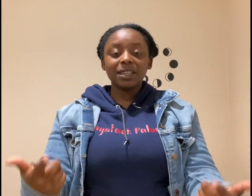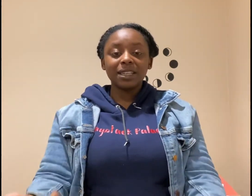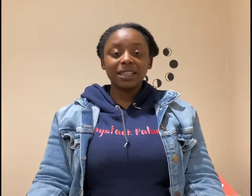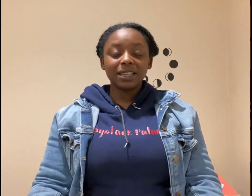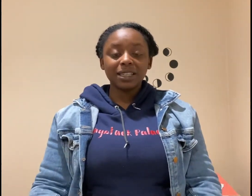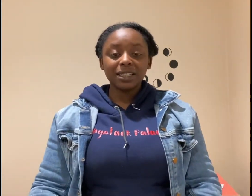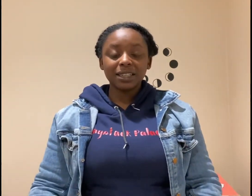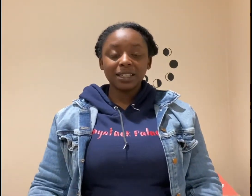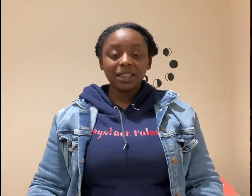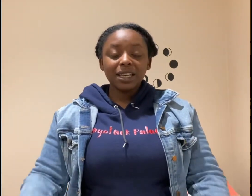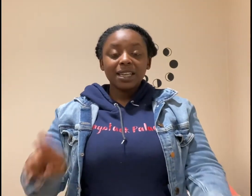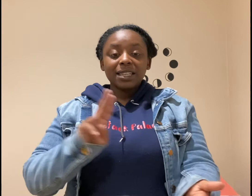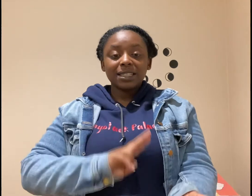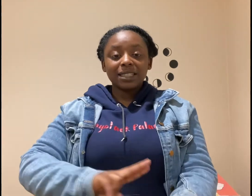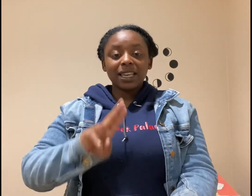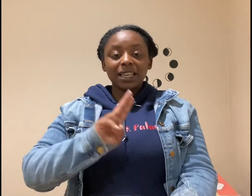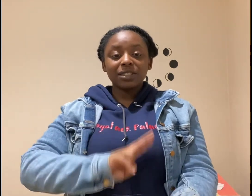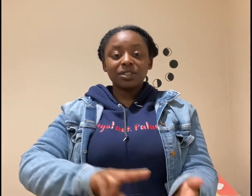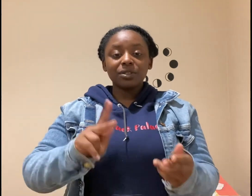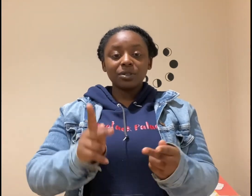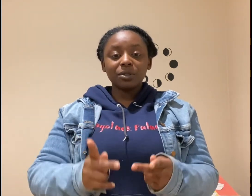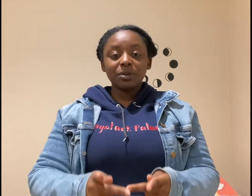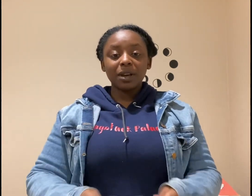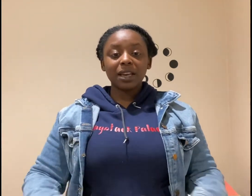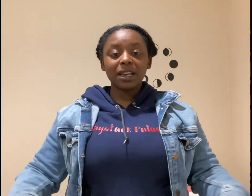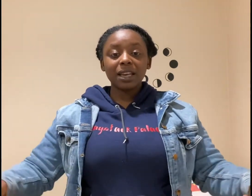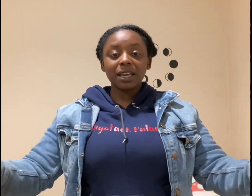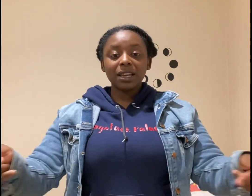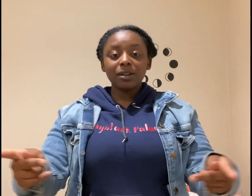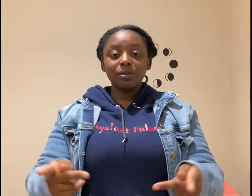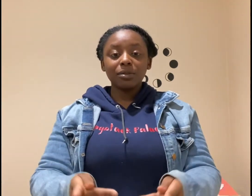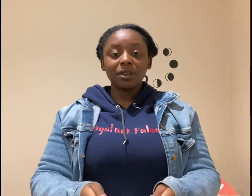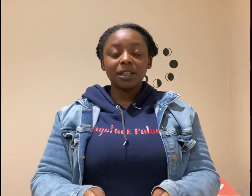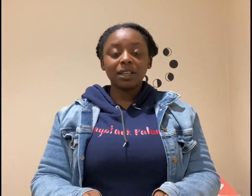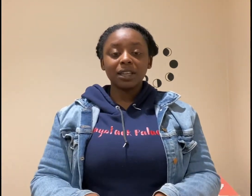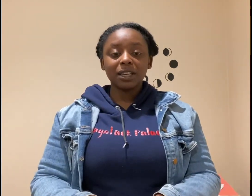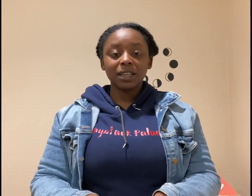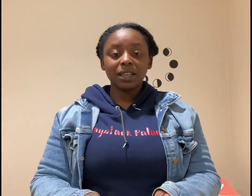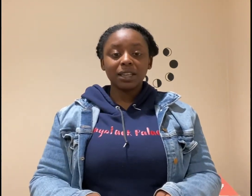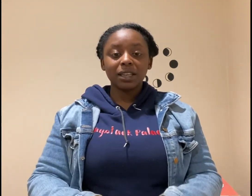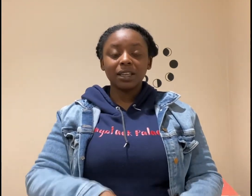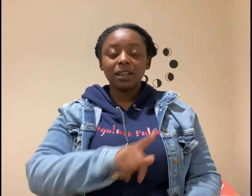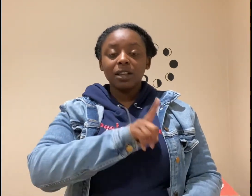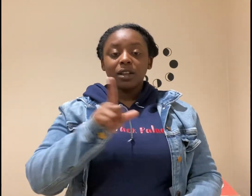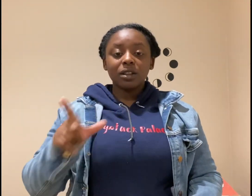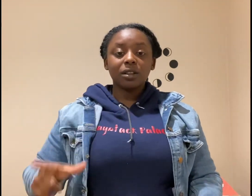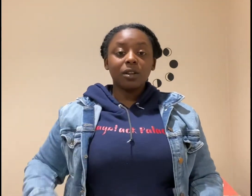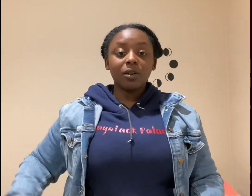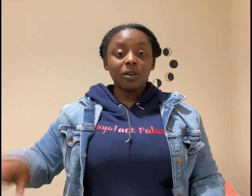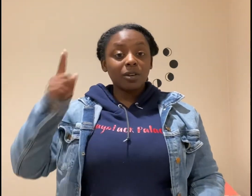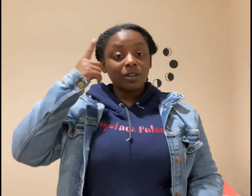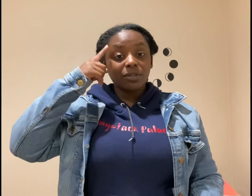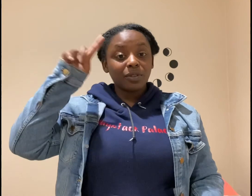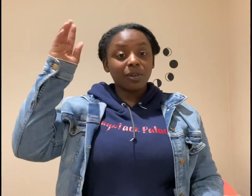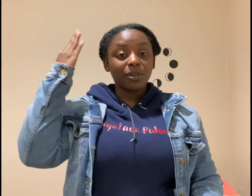sanctuary, Lord for